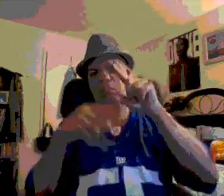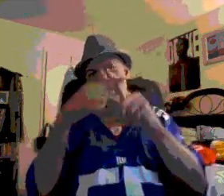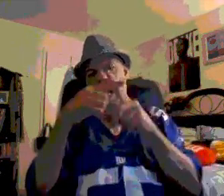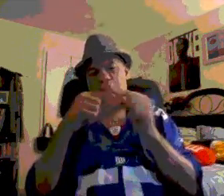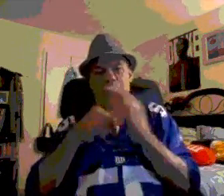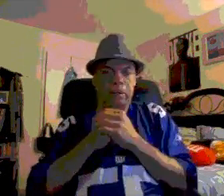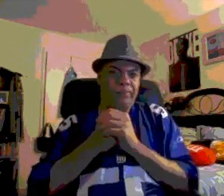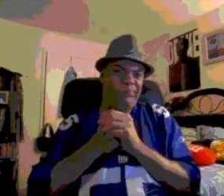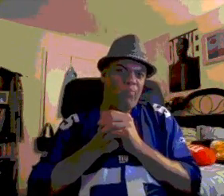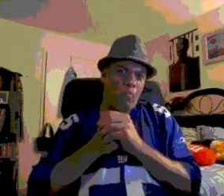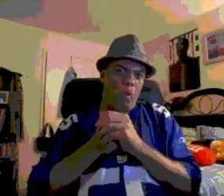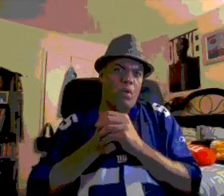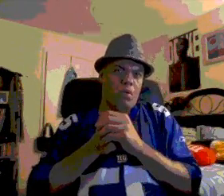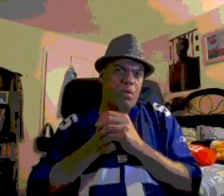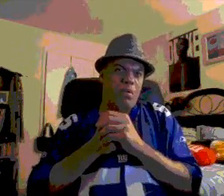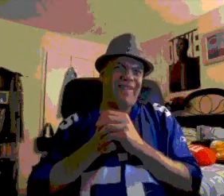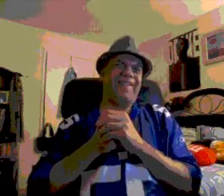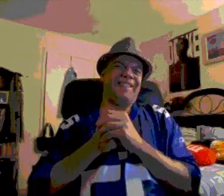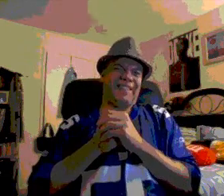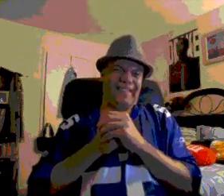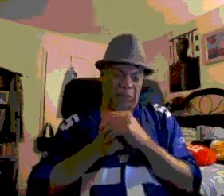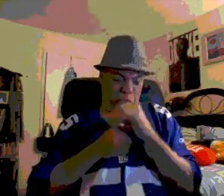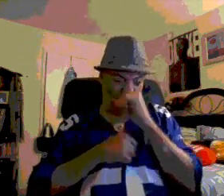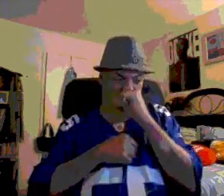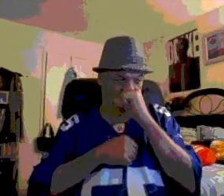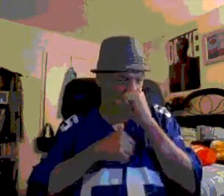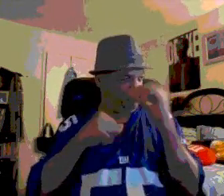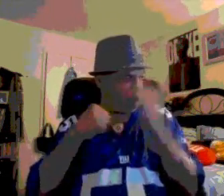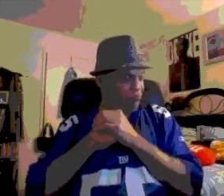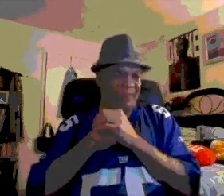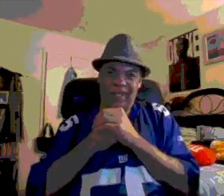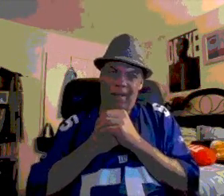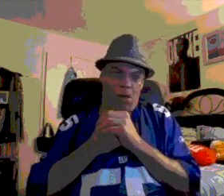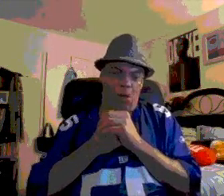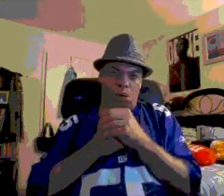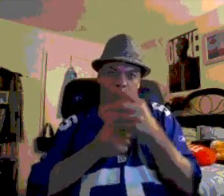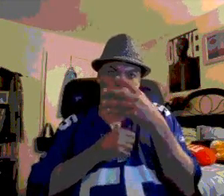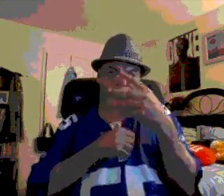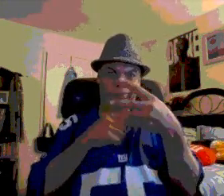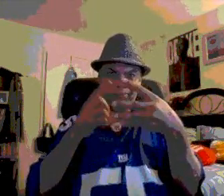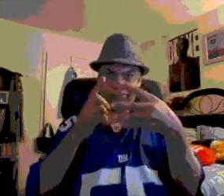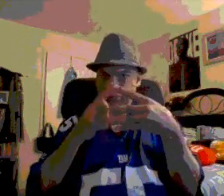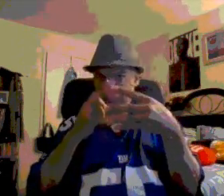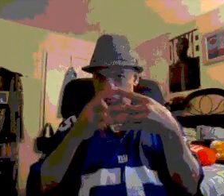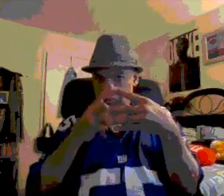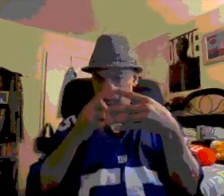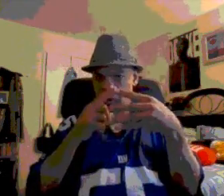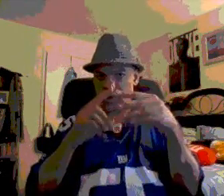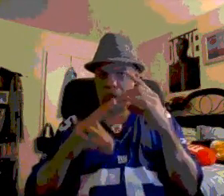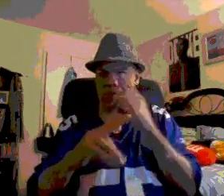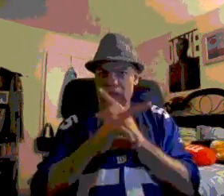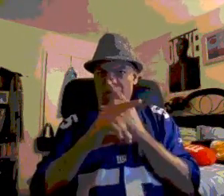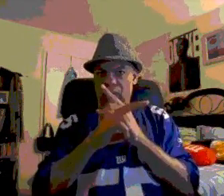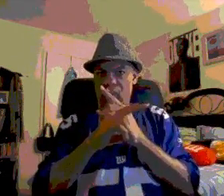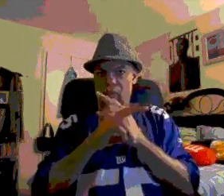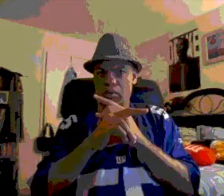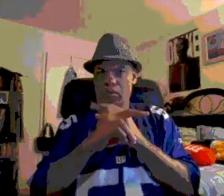you. That's what I found in my mailbox. You're welcome. I don't understand. Don't you recognize the stationery?